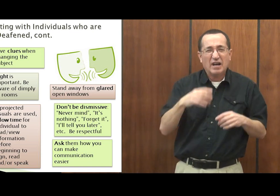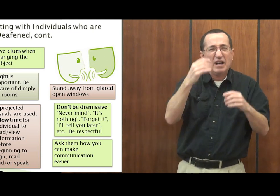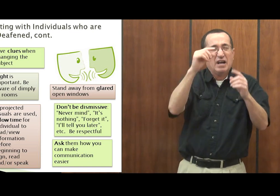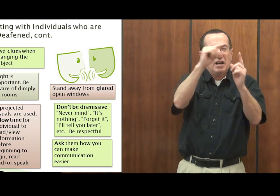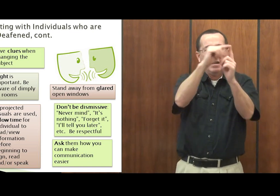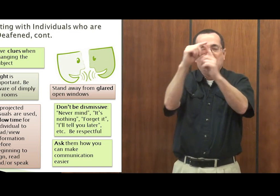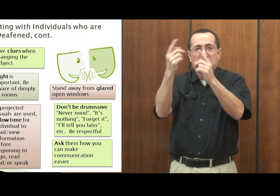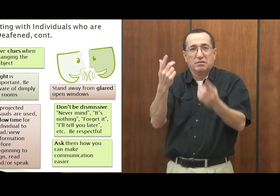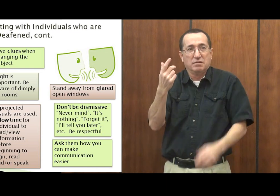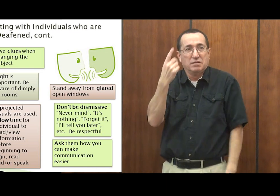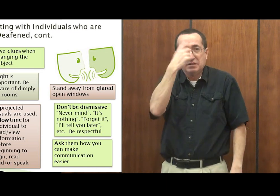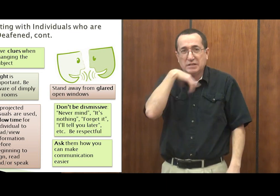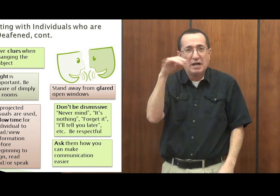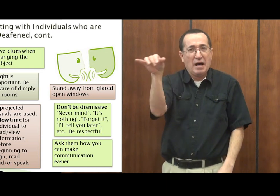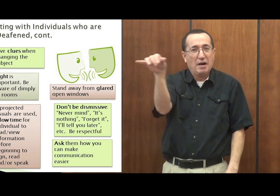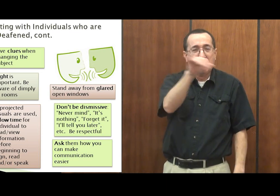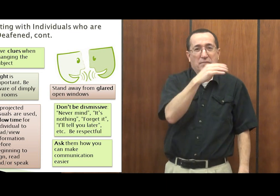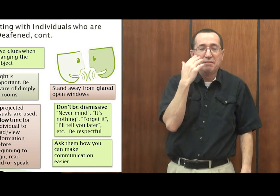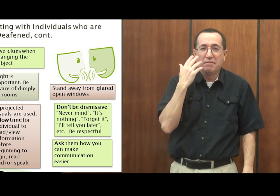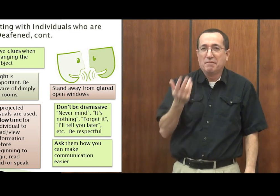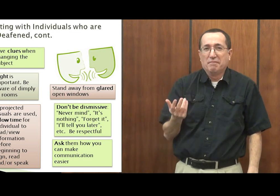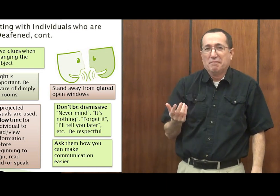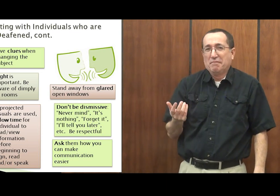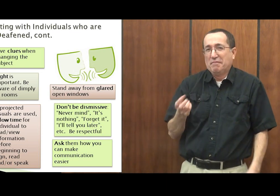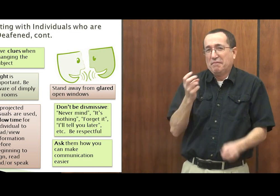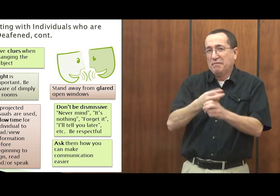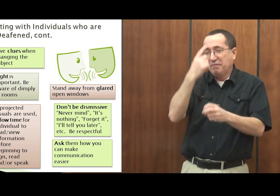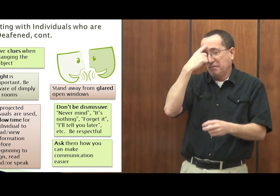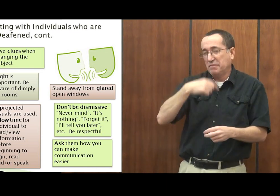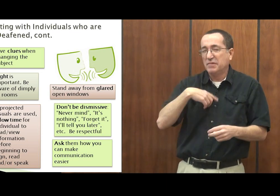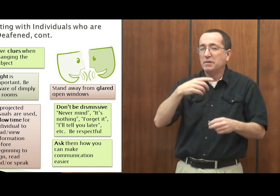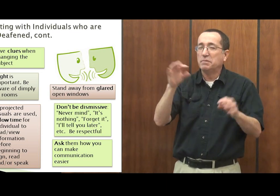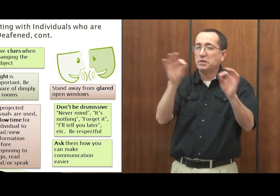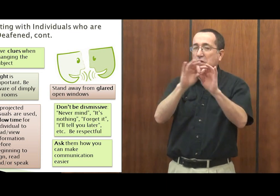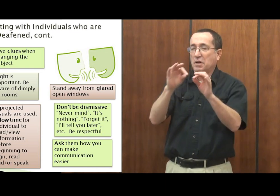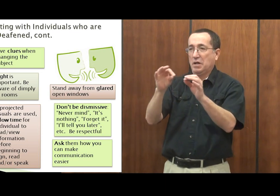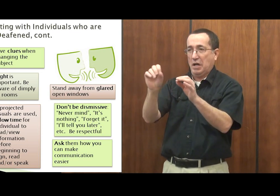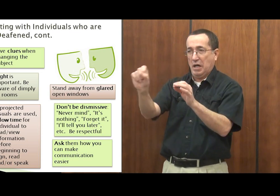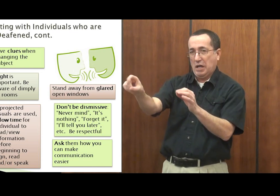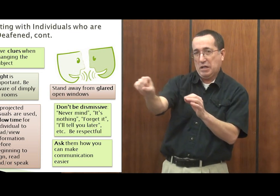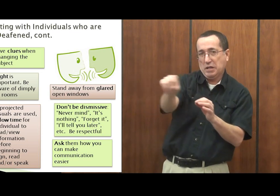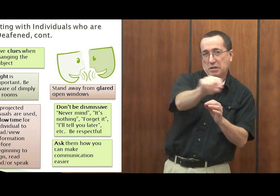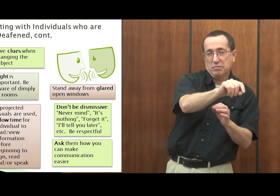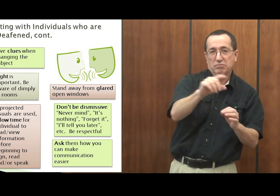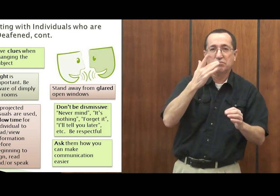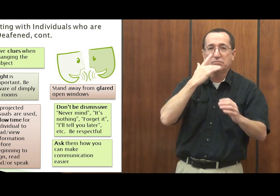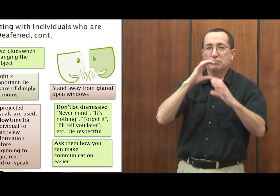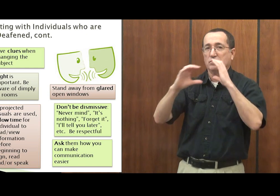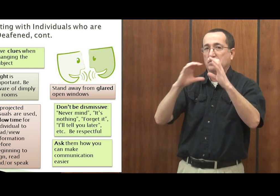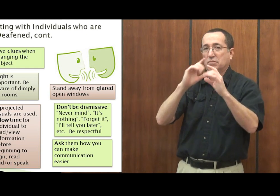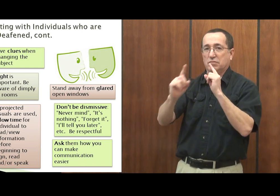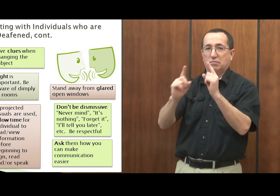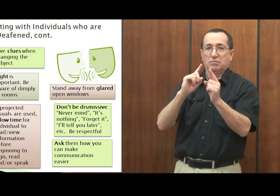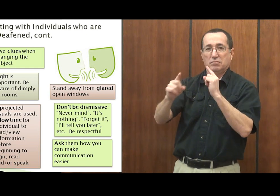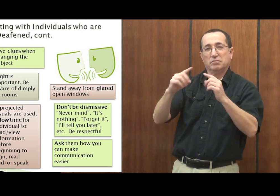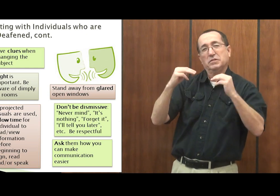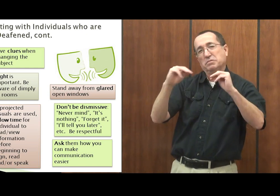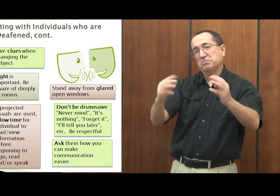sentence to me, I can't understand it. I have not, I don't have that ability to lip read like that. So ask the